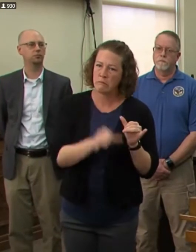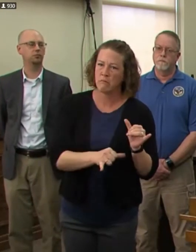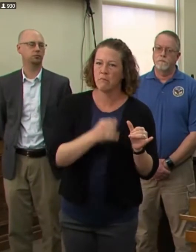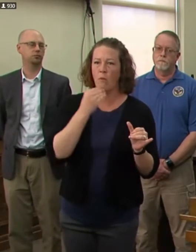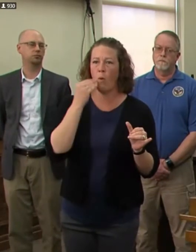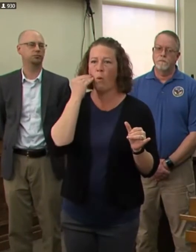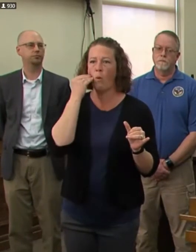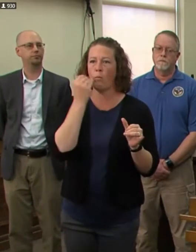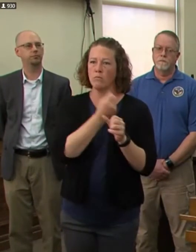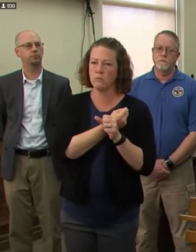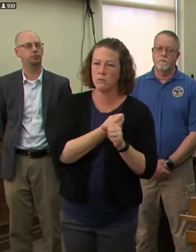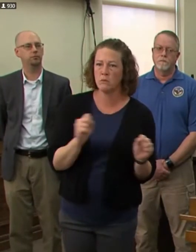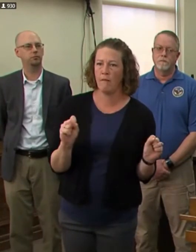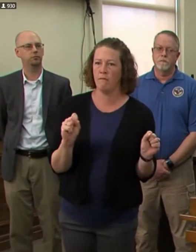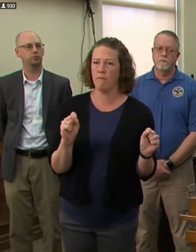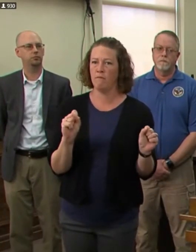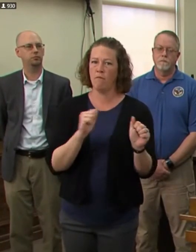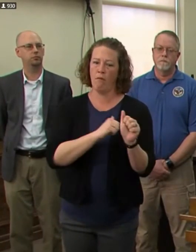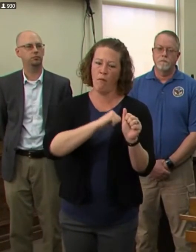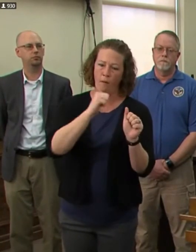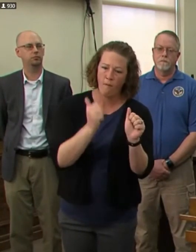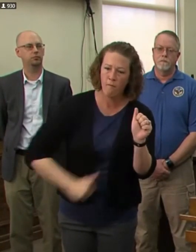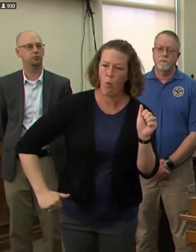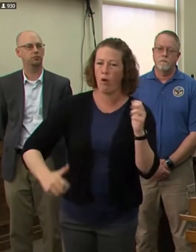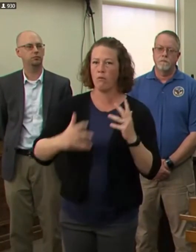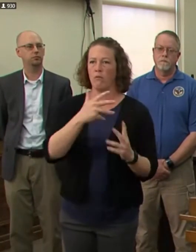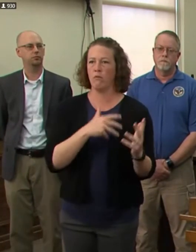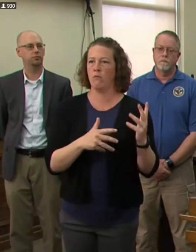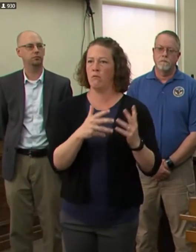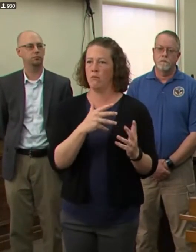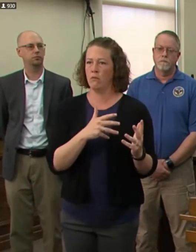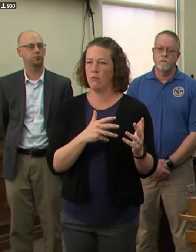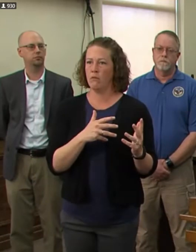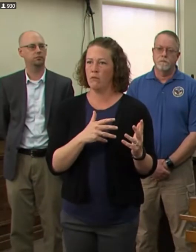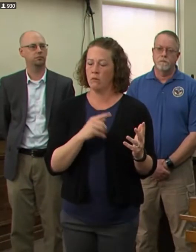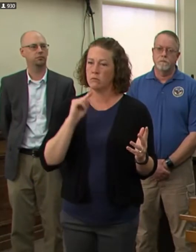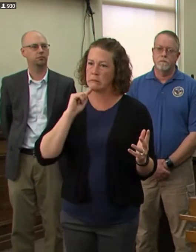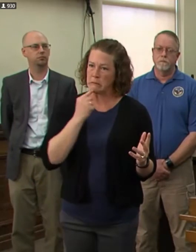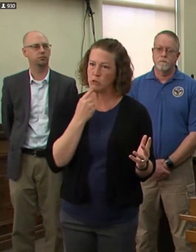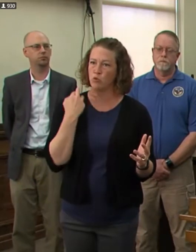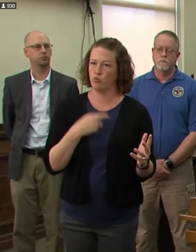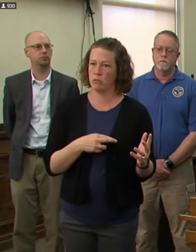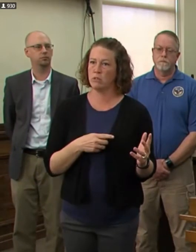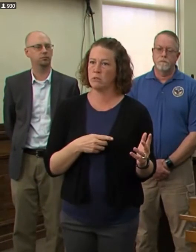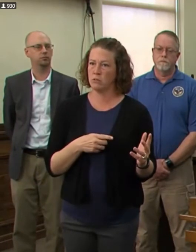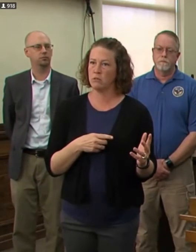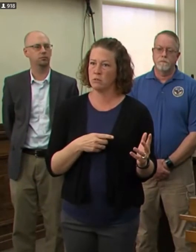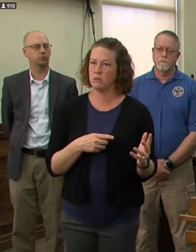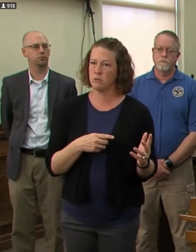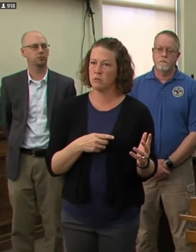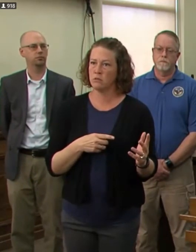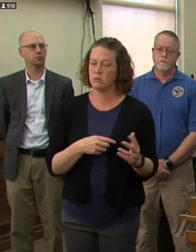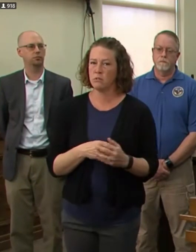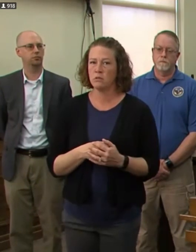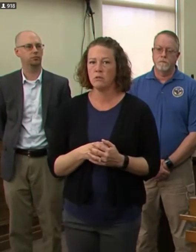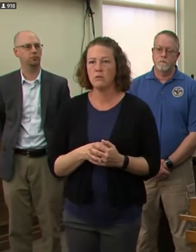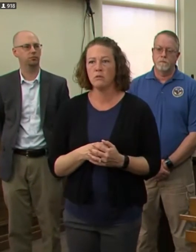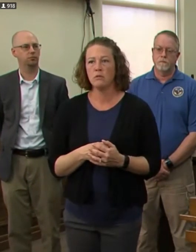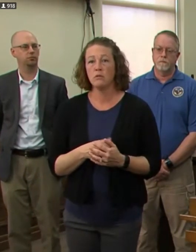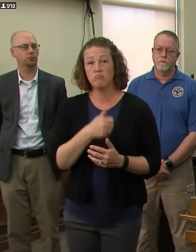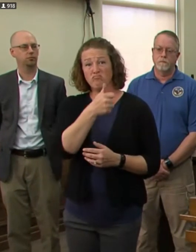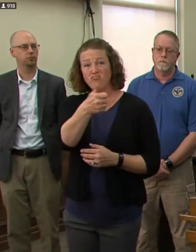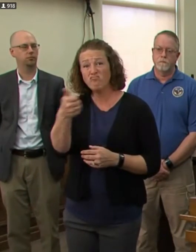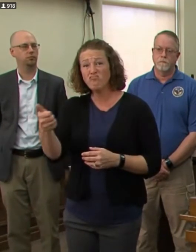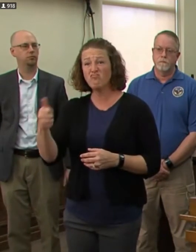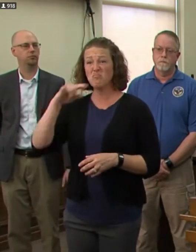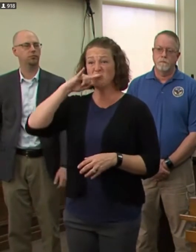gatherings and large groups that could put you at a significant risk. If you're a kid and you're home